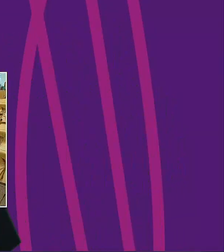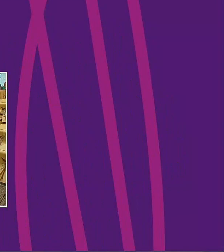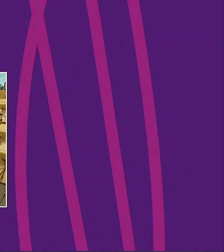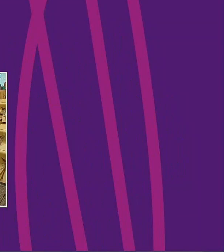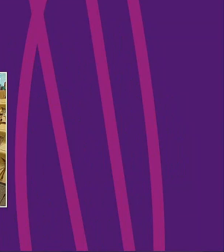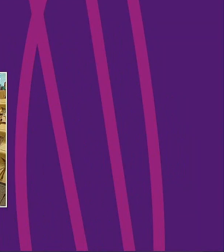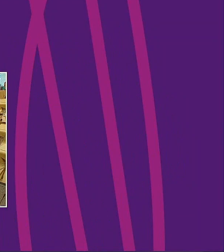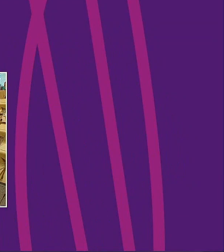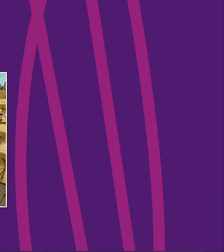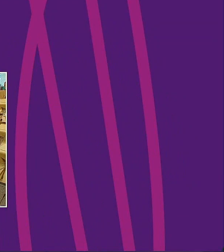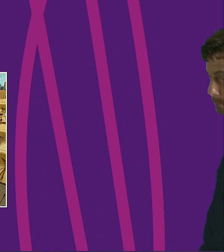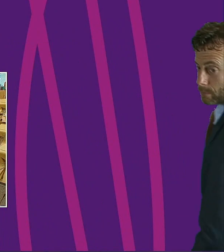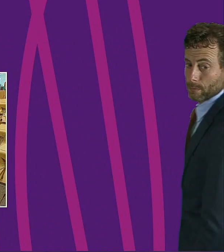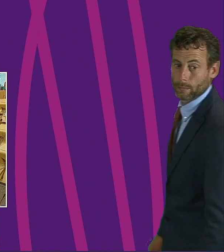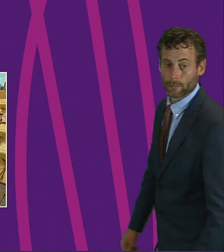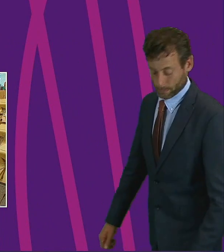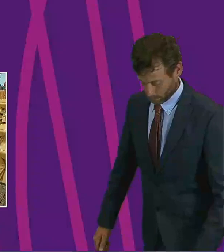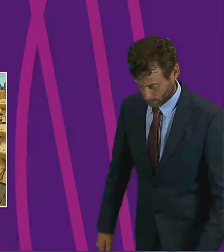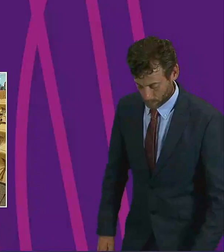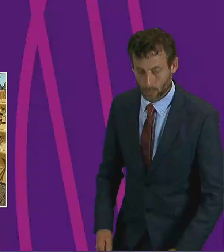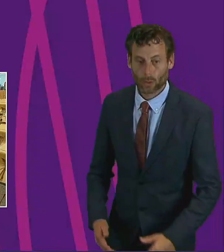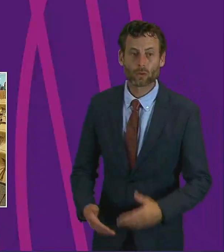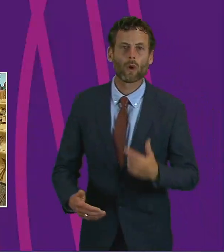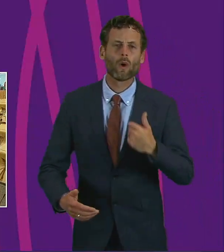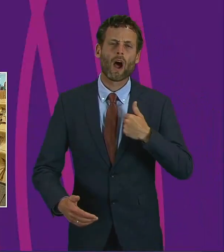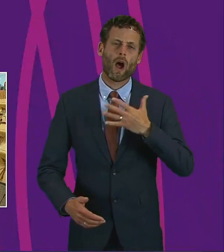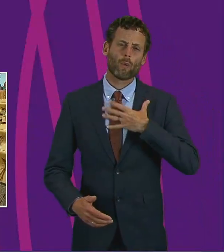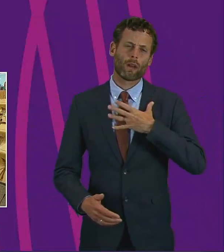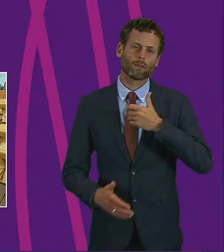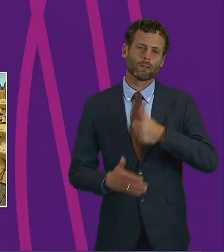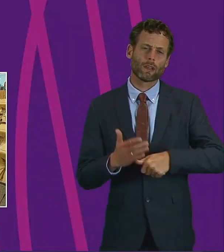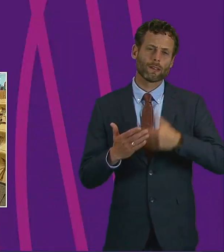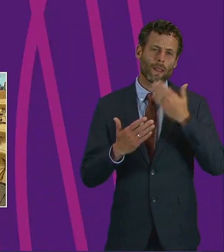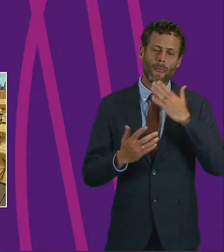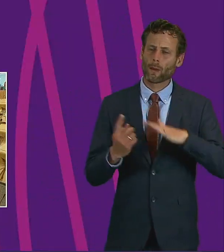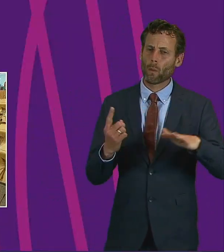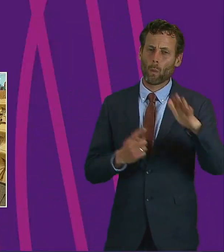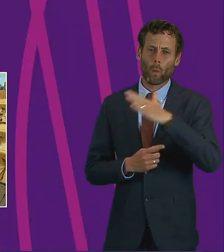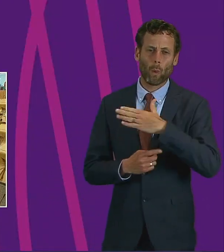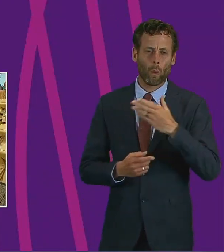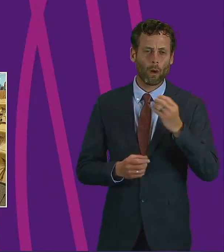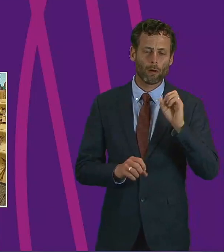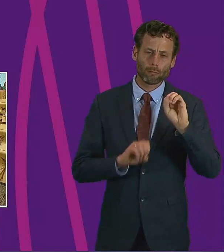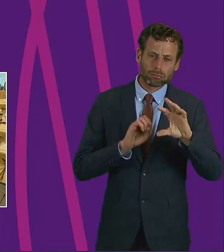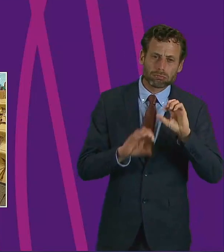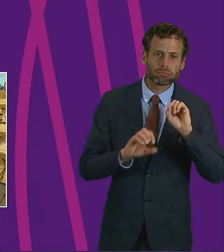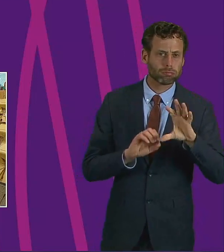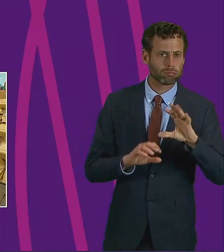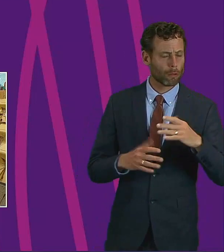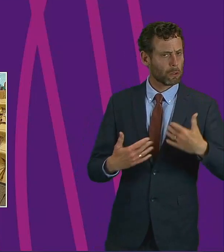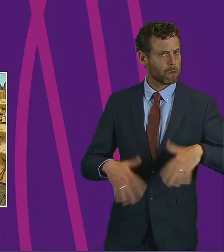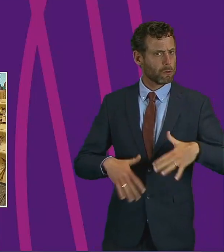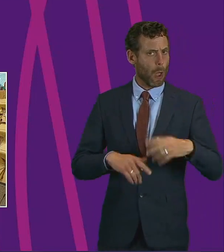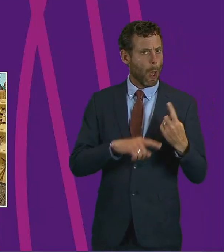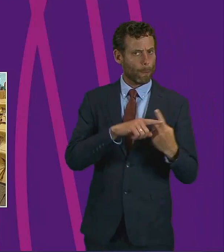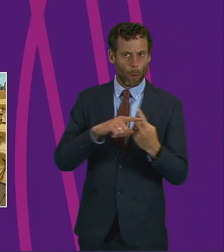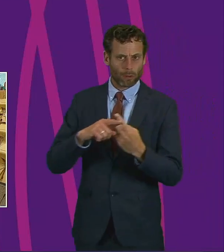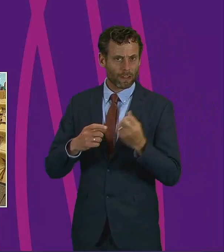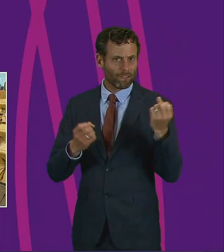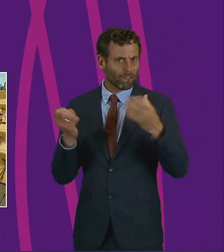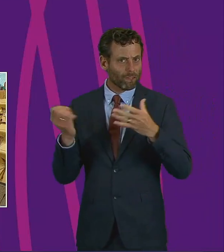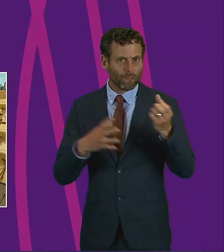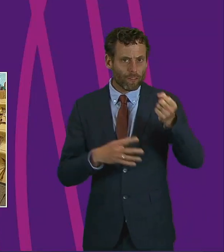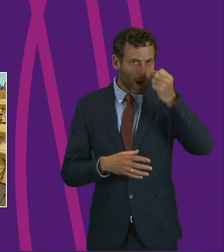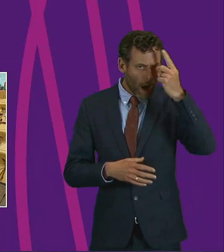Thank you, Presiding Officer. Can I begin by thanking everyone for their contributions today and for the very positive and constructive suggestions